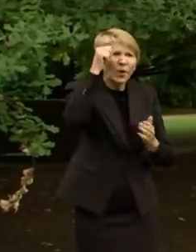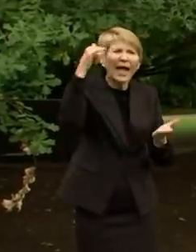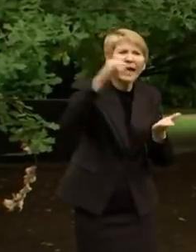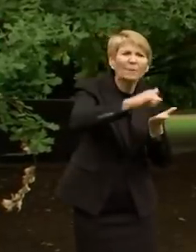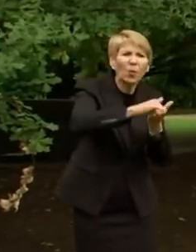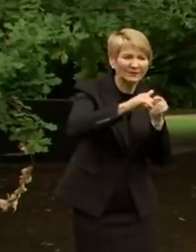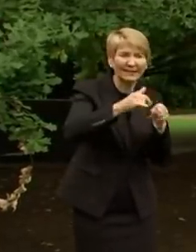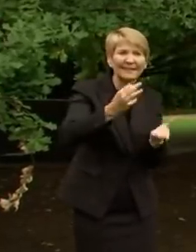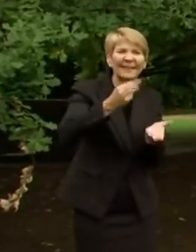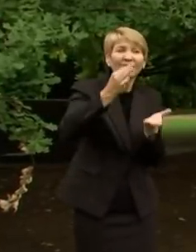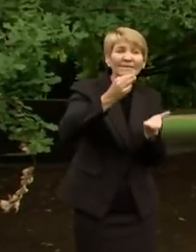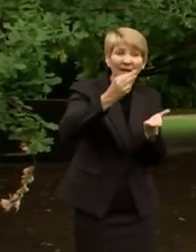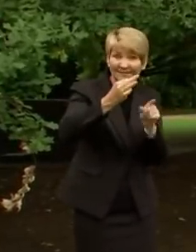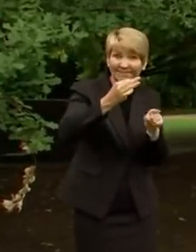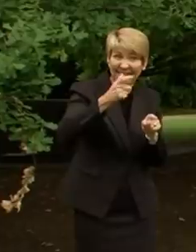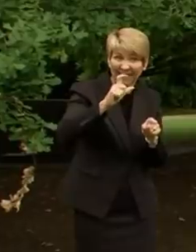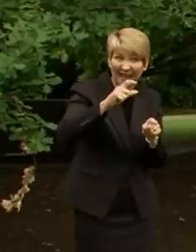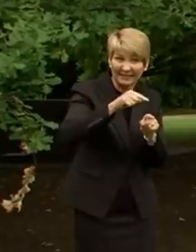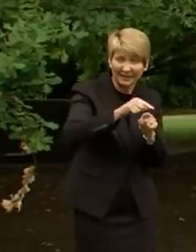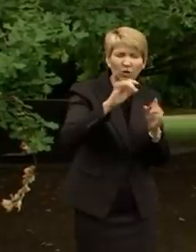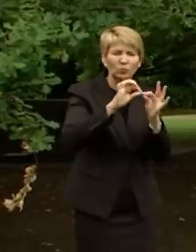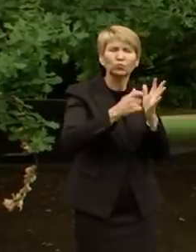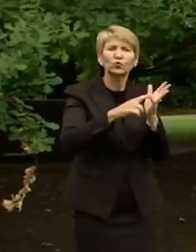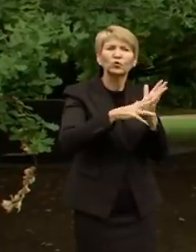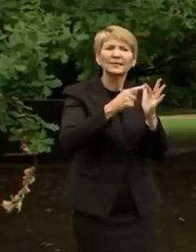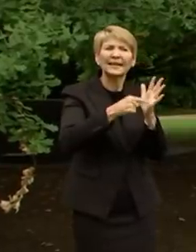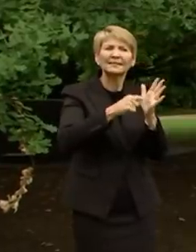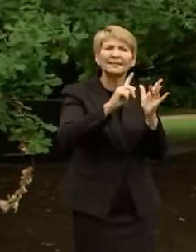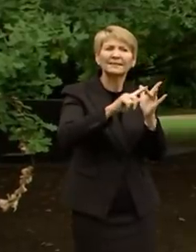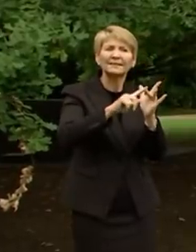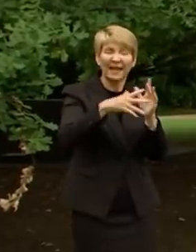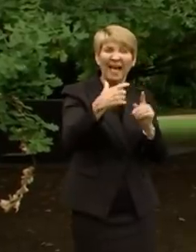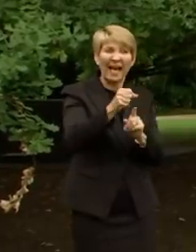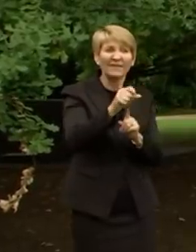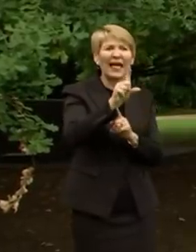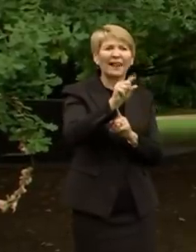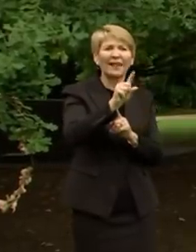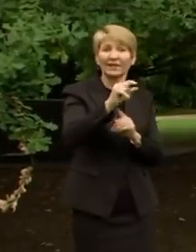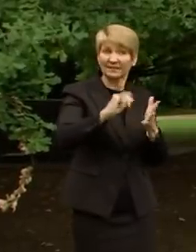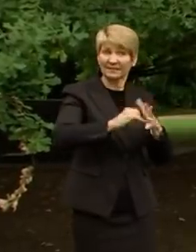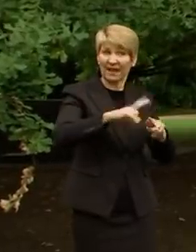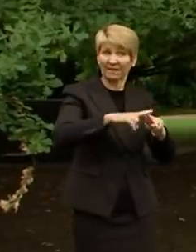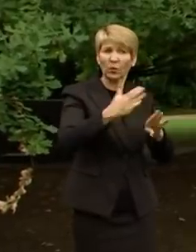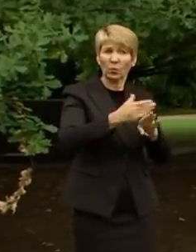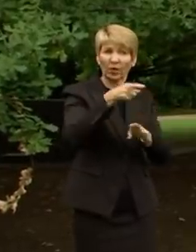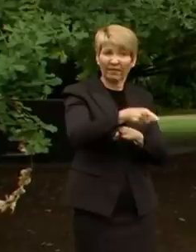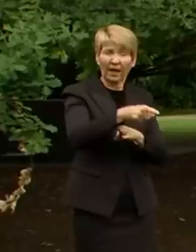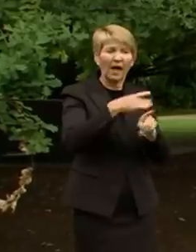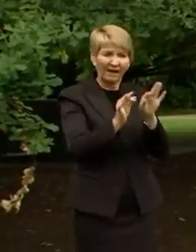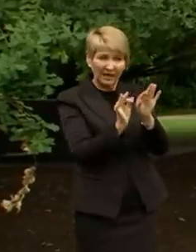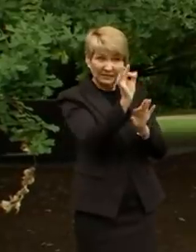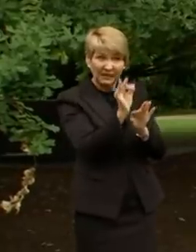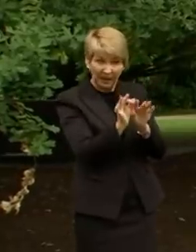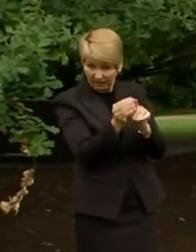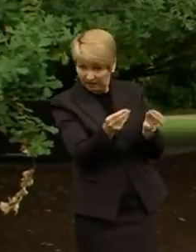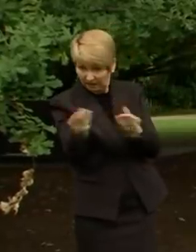of the 12 Brunetti staff have been tested and they have all come back negative. That is very significant, given